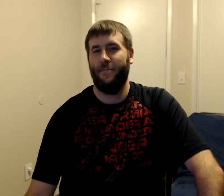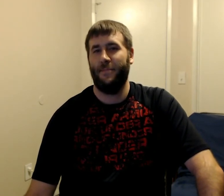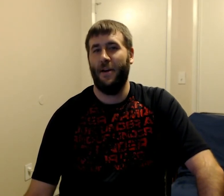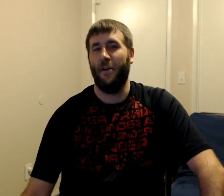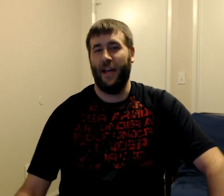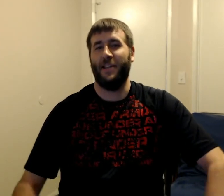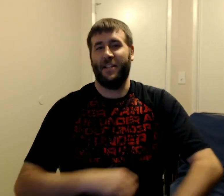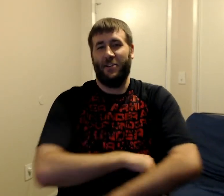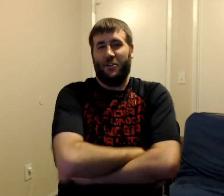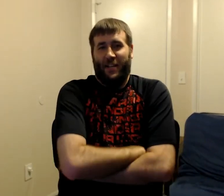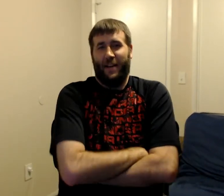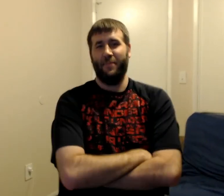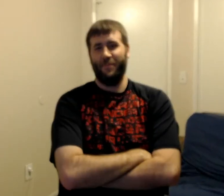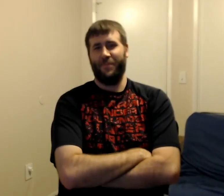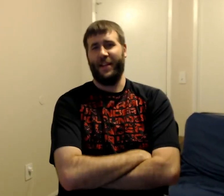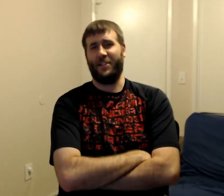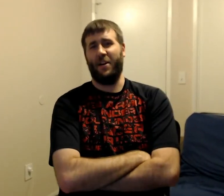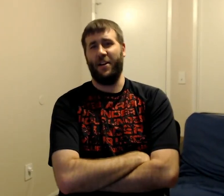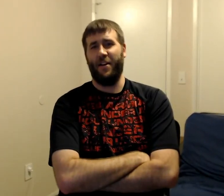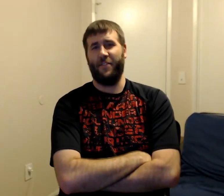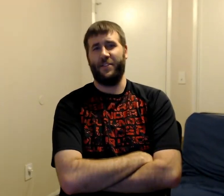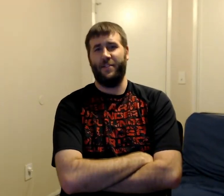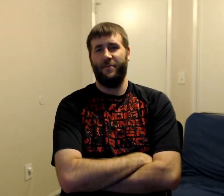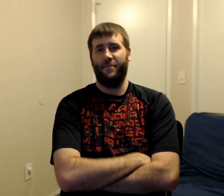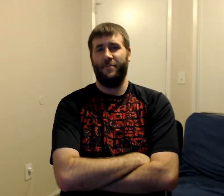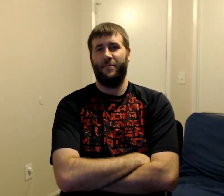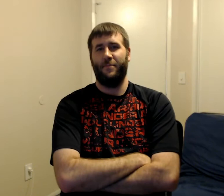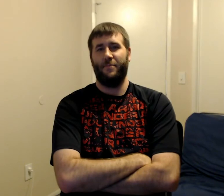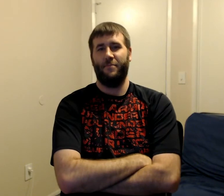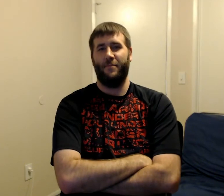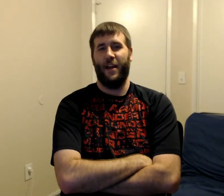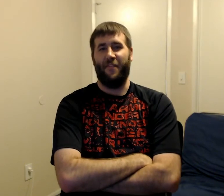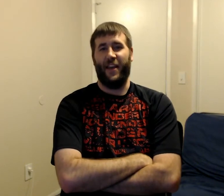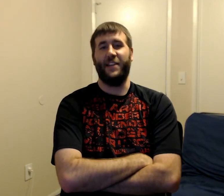okay this is interesting it's starting off with a fiesta